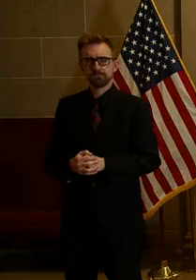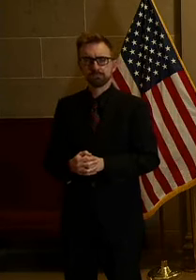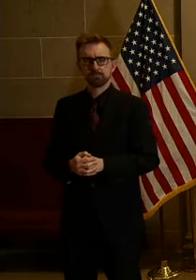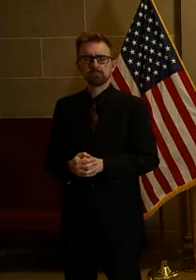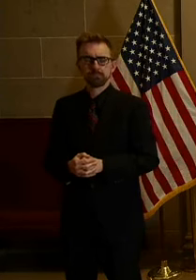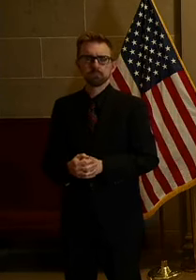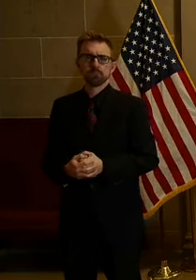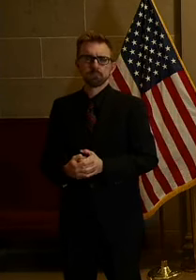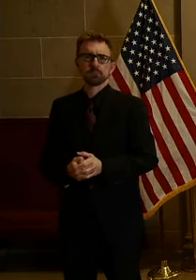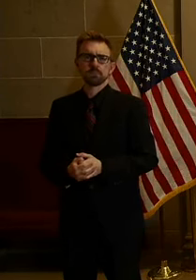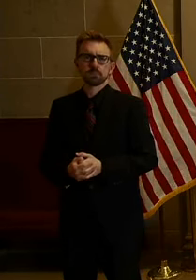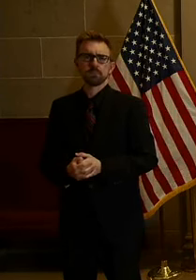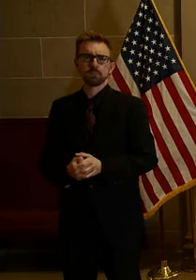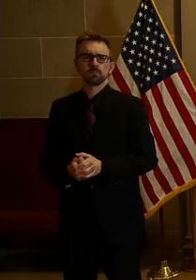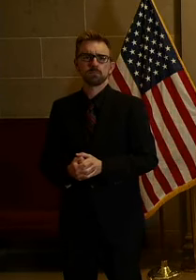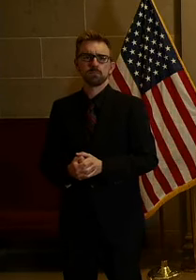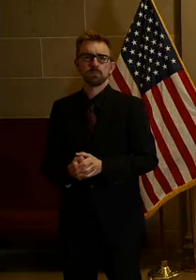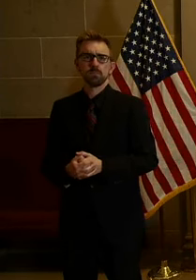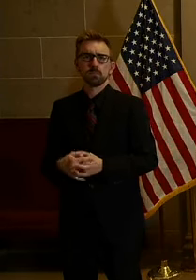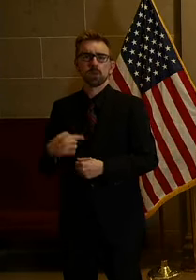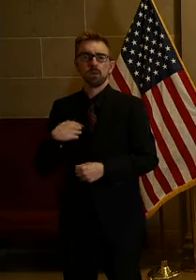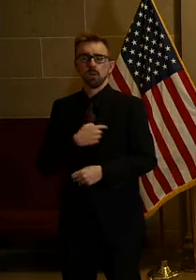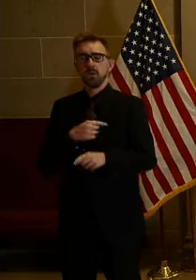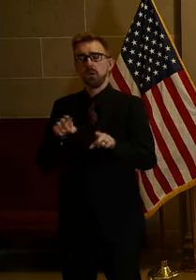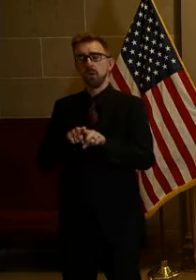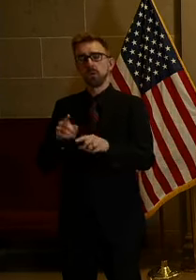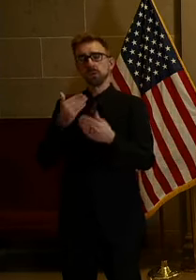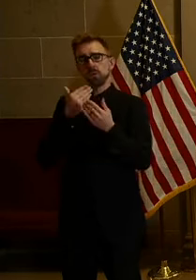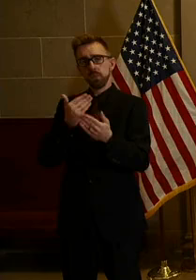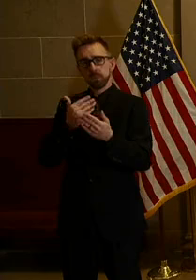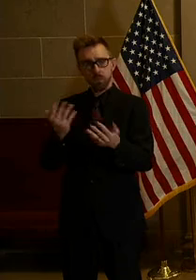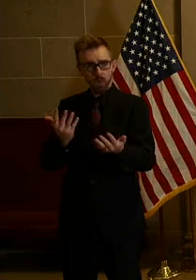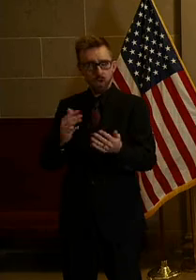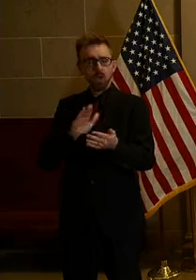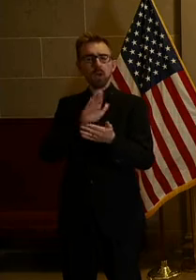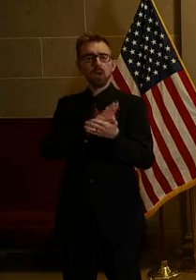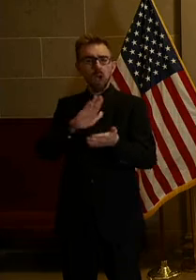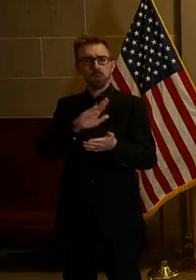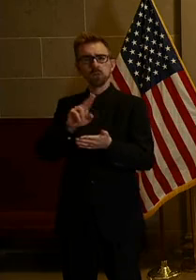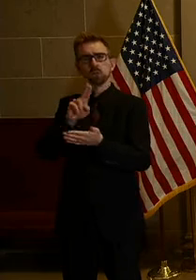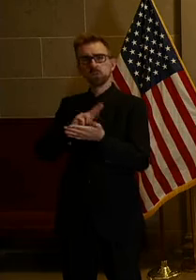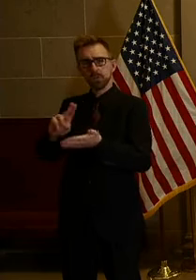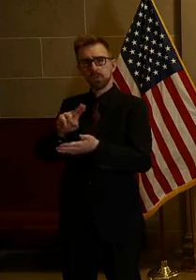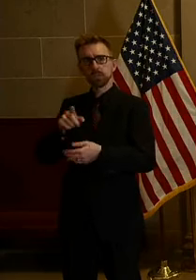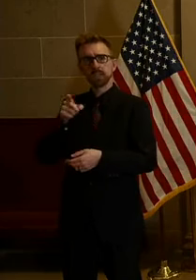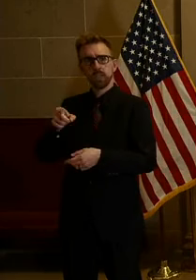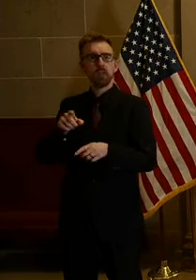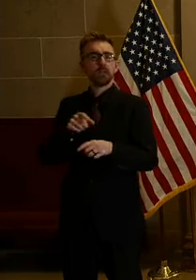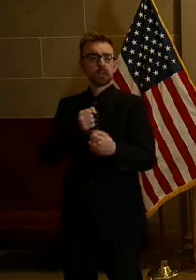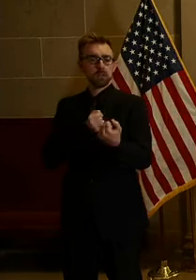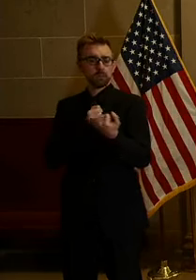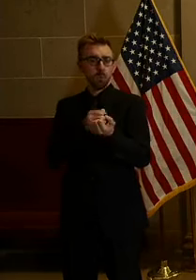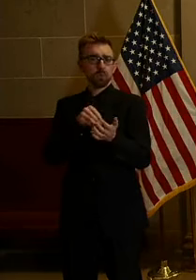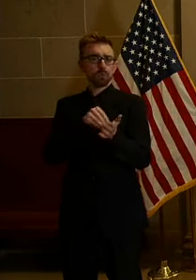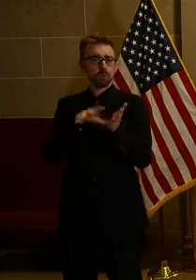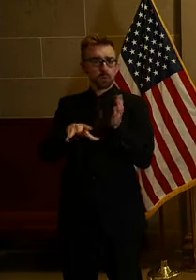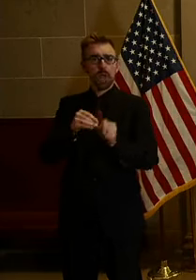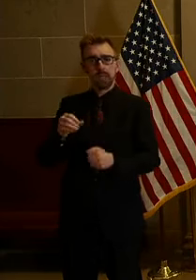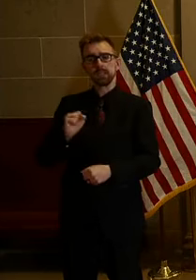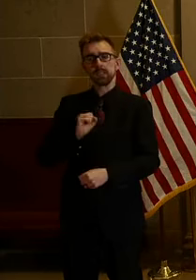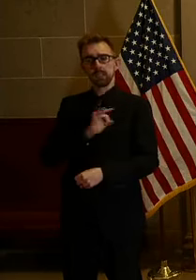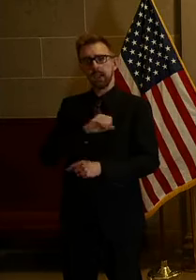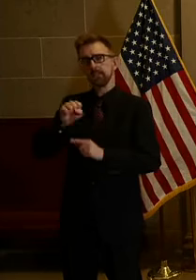classes. We also appreciate the colleges and universities are not only supporting their students and staff